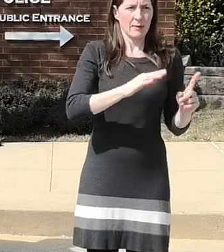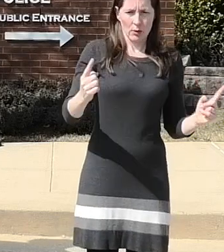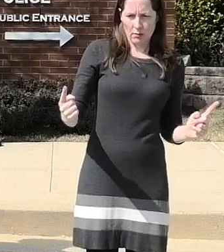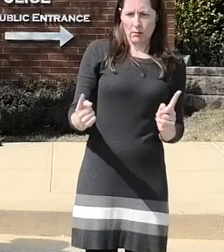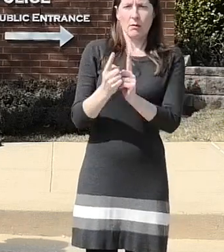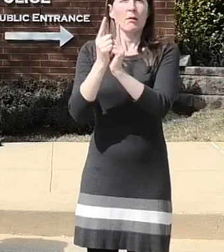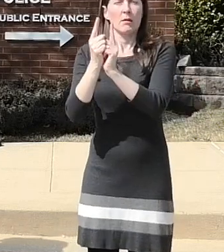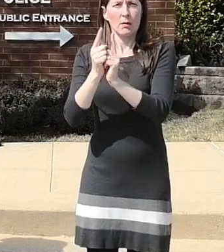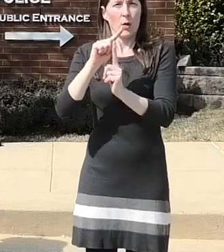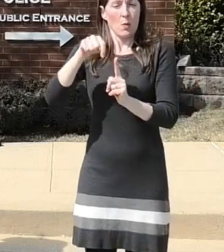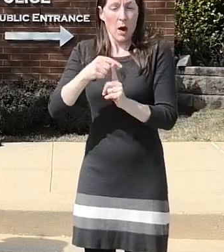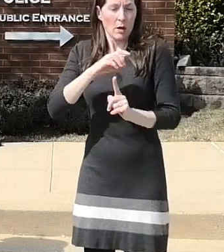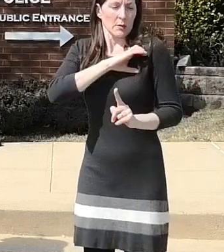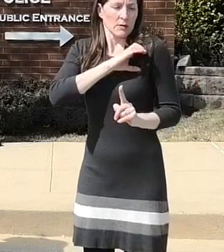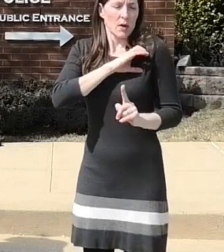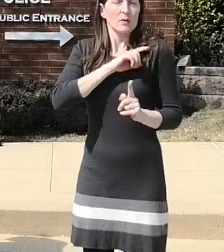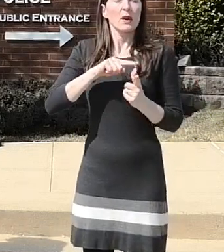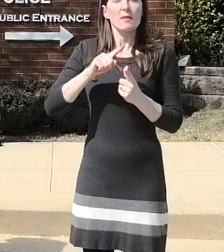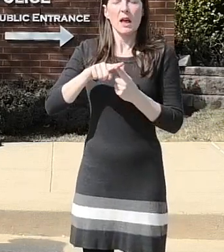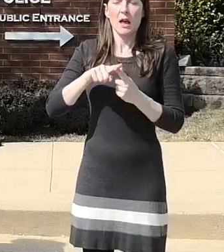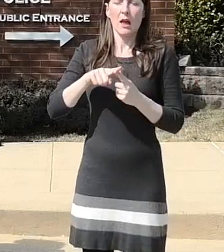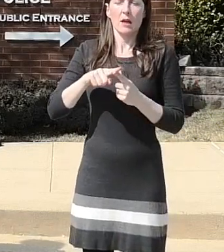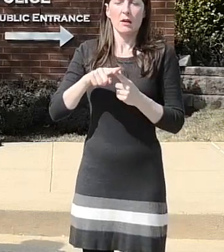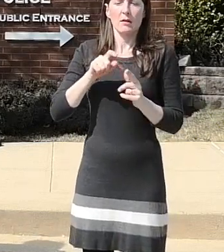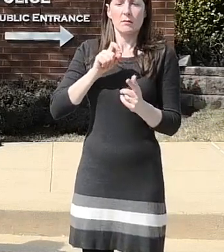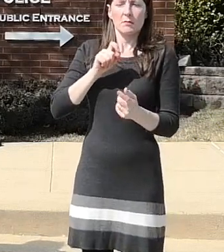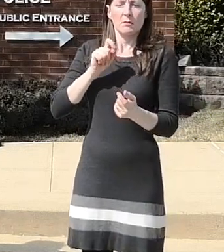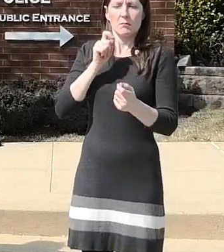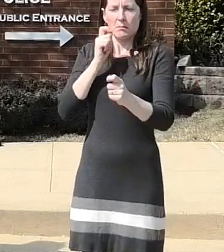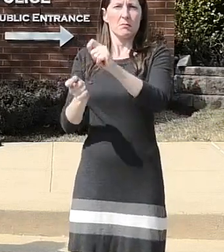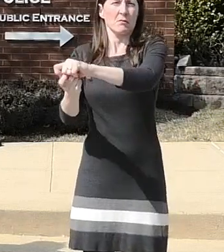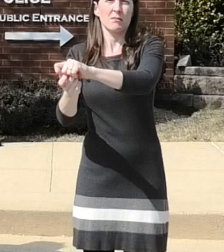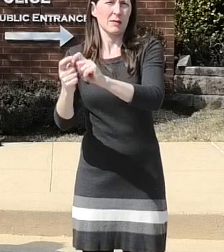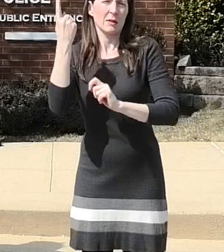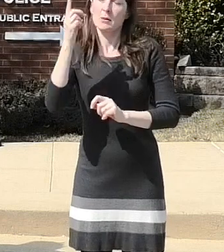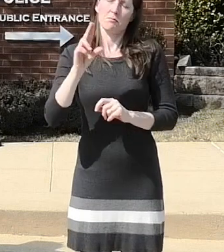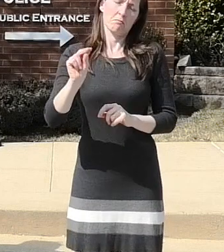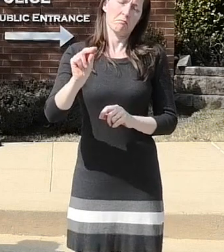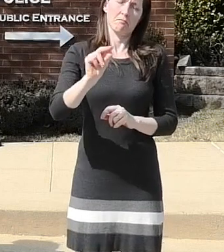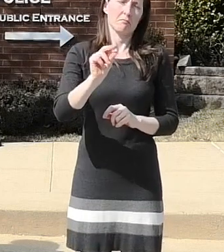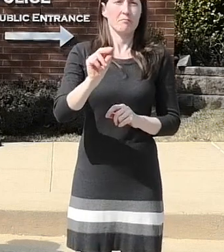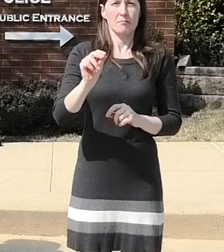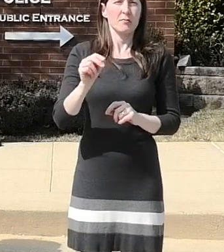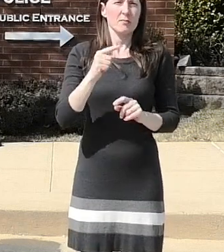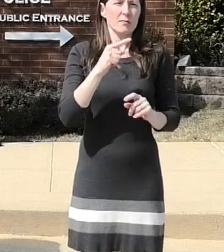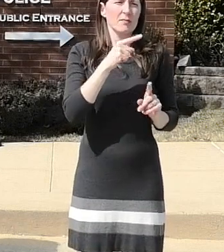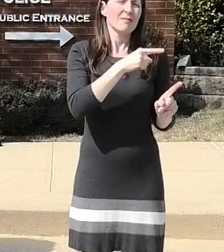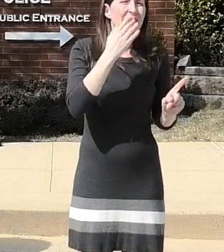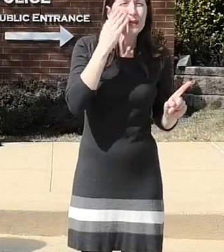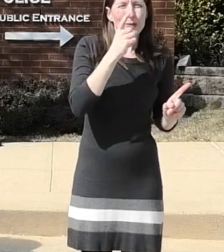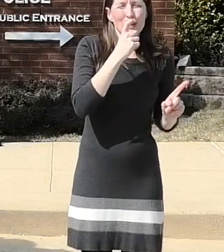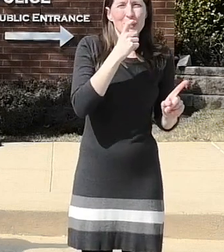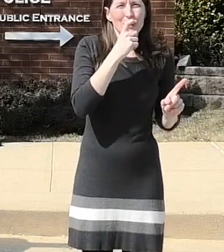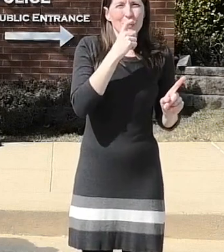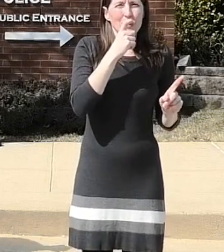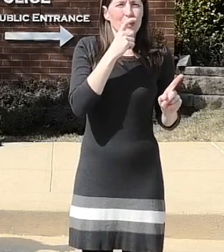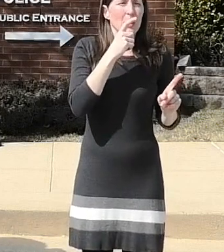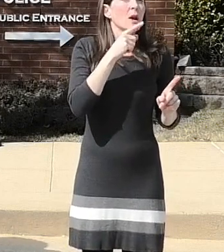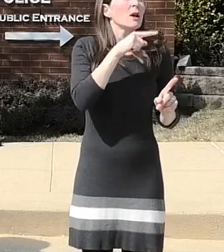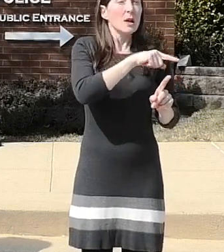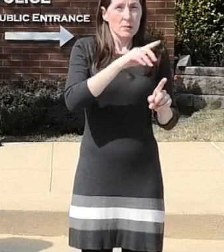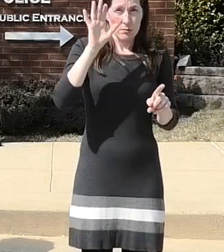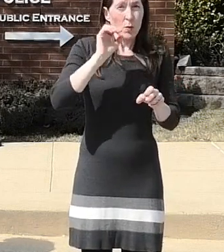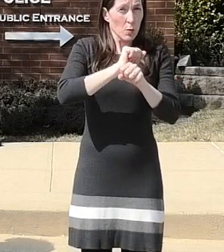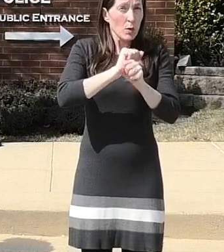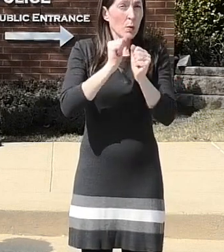enforcement the other victims as you'll read in the press conference in the press release and in the statement of charges those were people with whom he worked